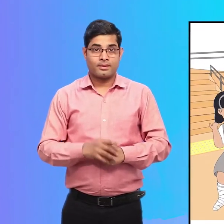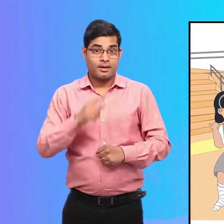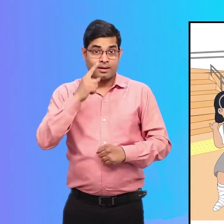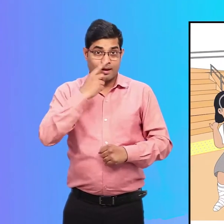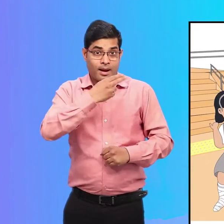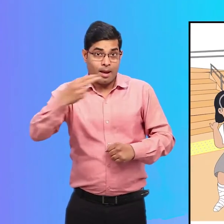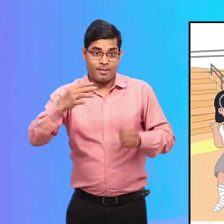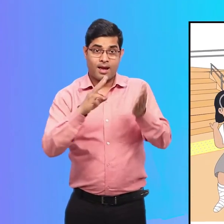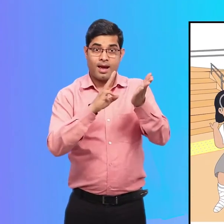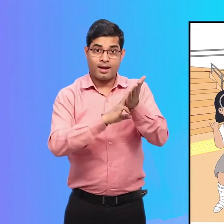Malthi Didi